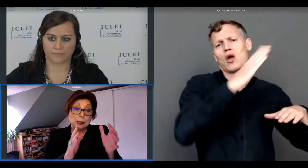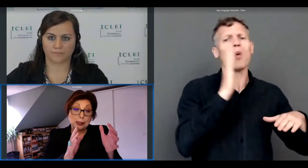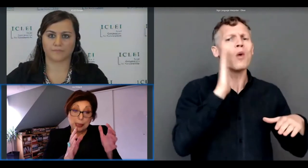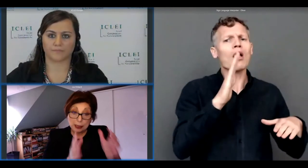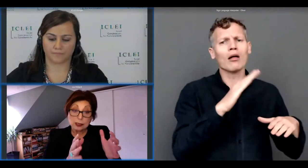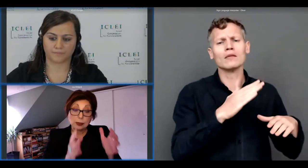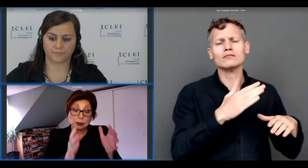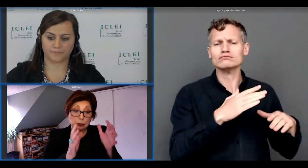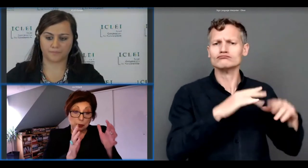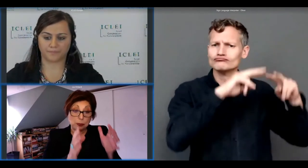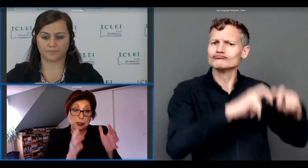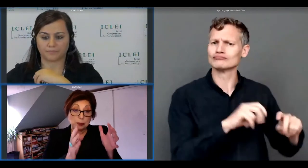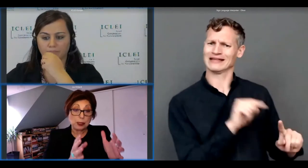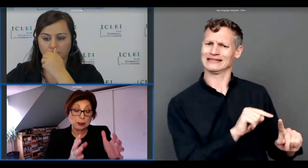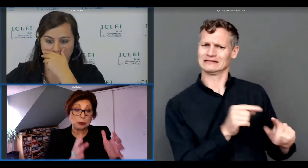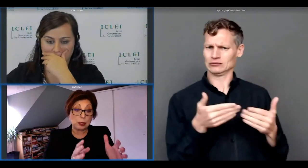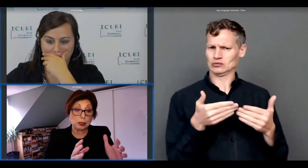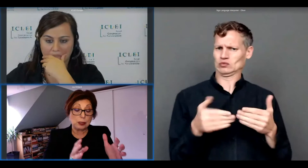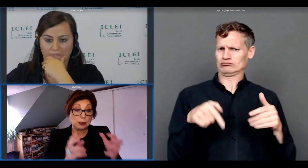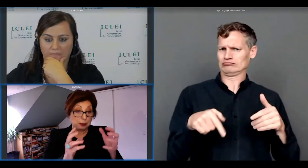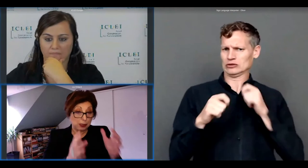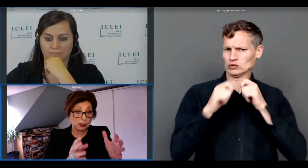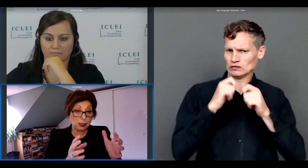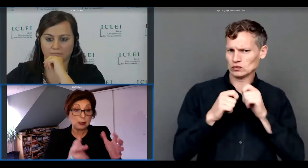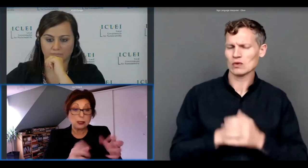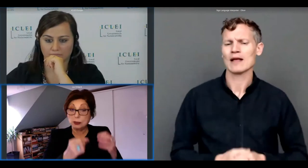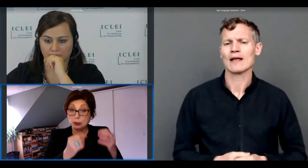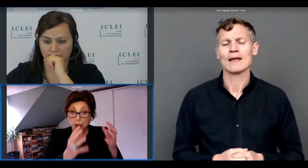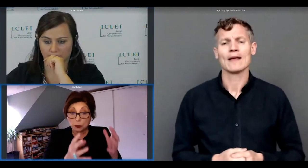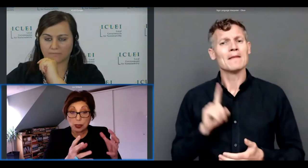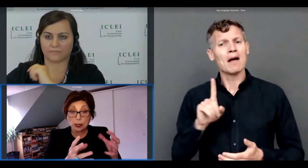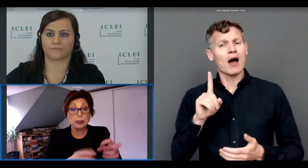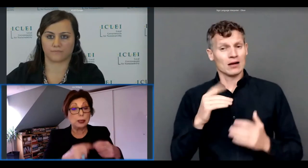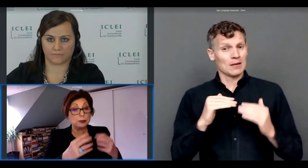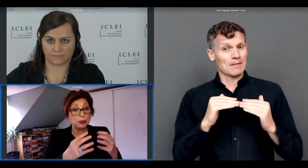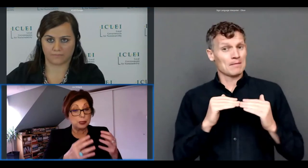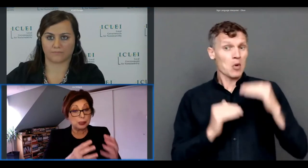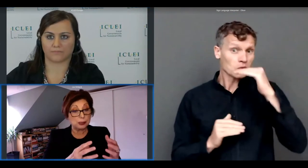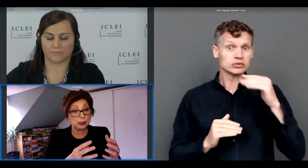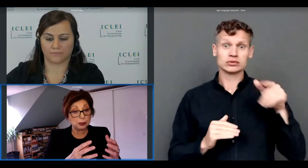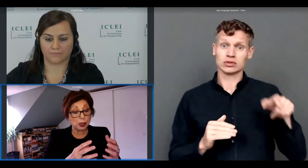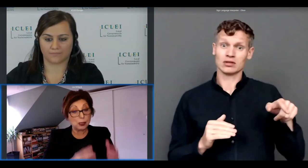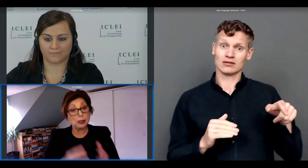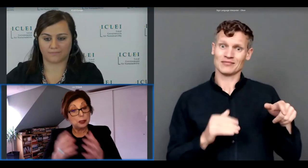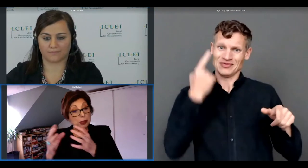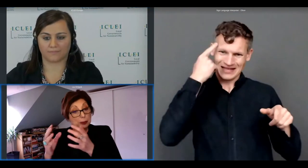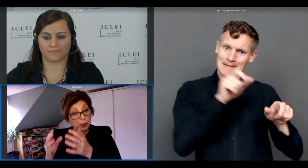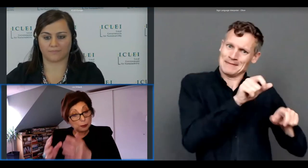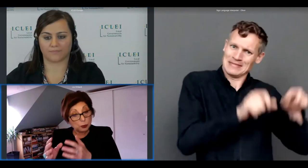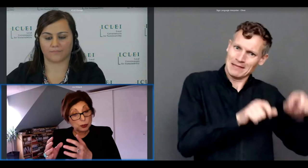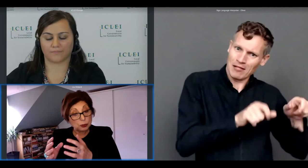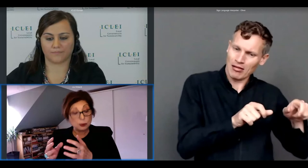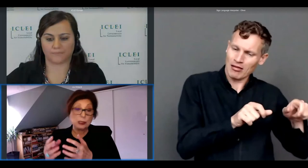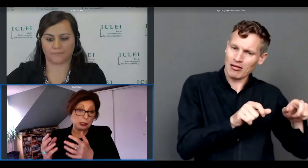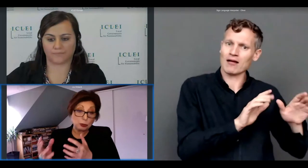yes actors the principal actors are the citizens the software of the city etc but then we